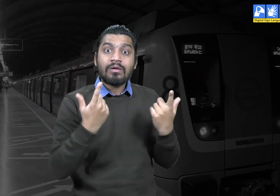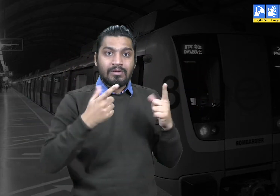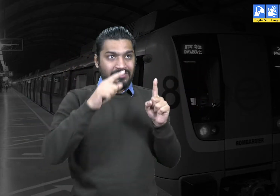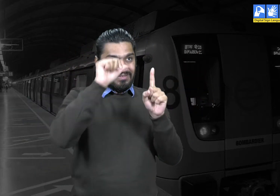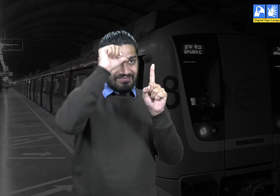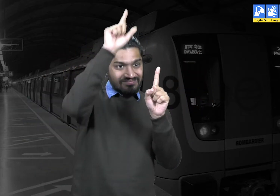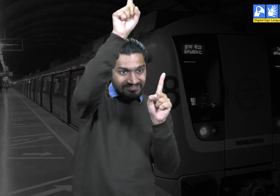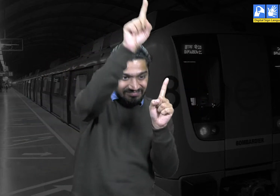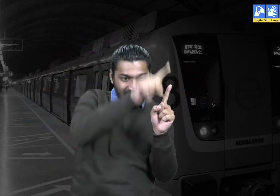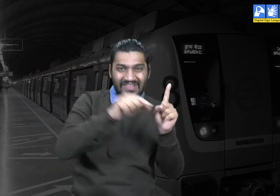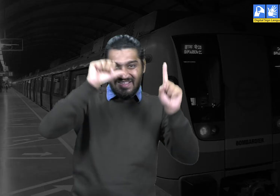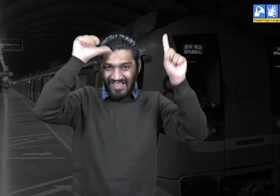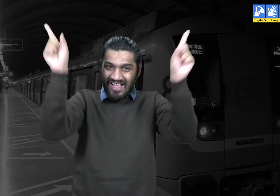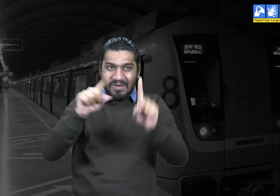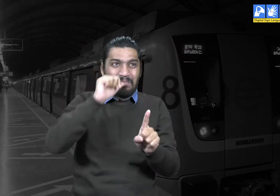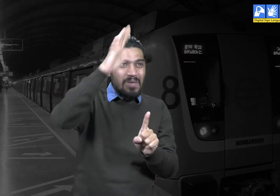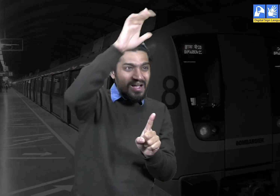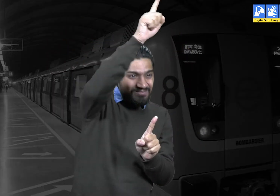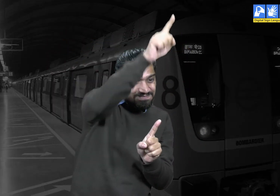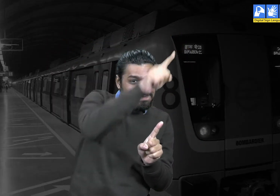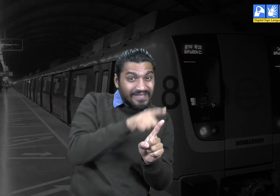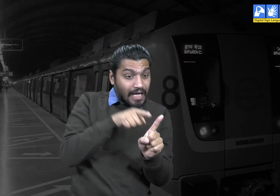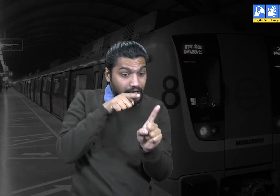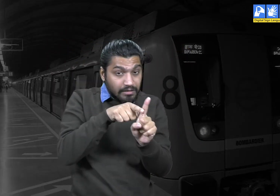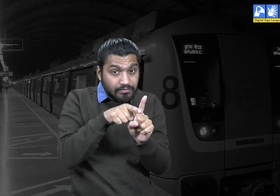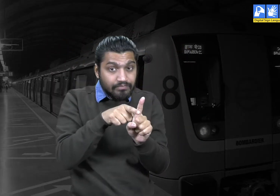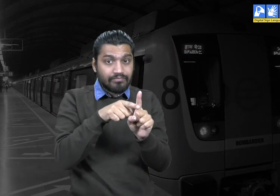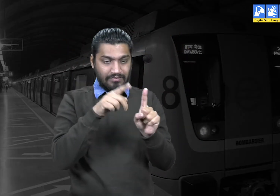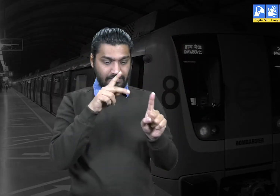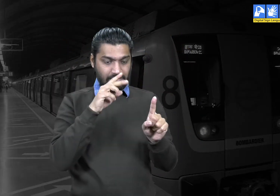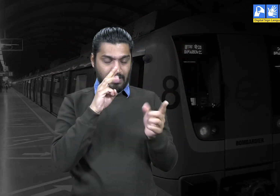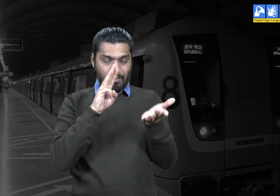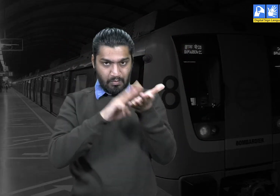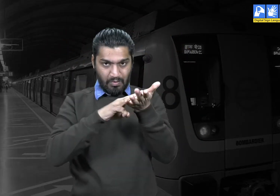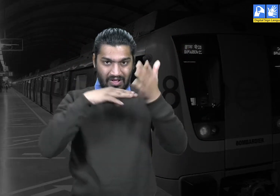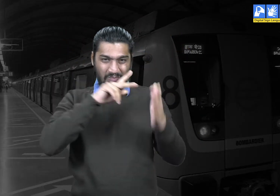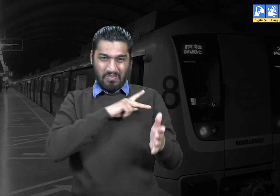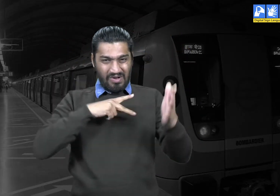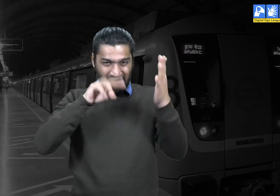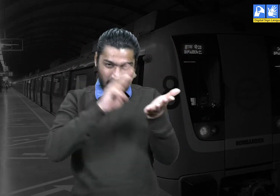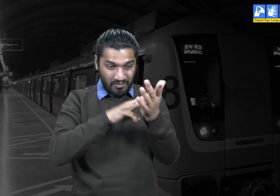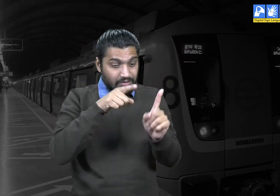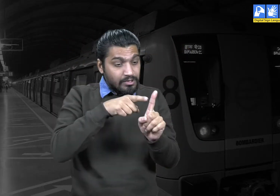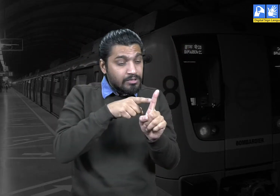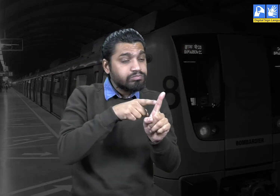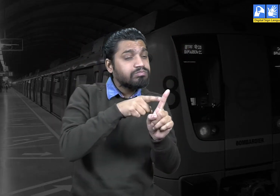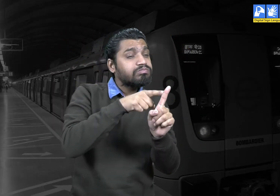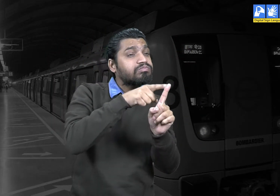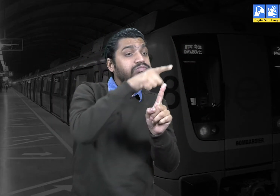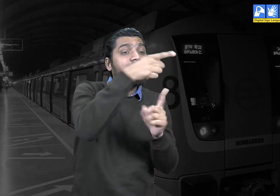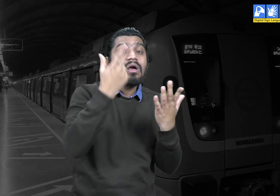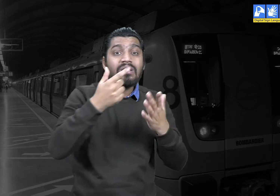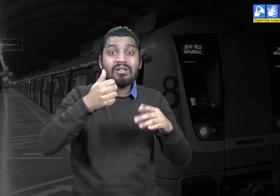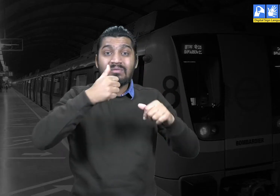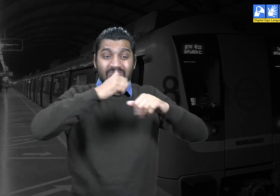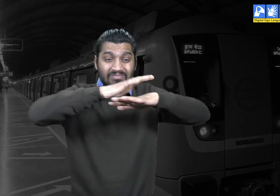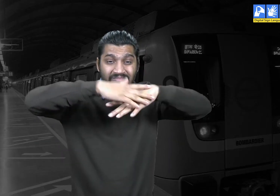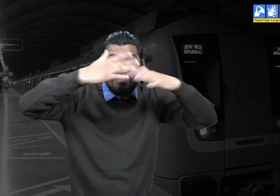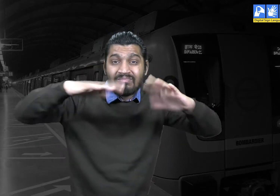the seas and coastal regions and needed the construction of many